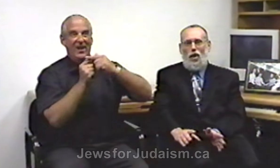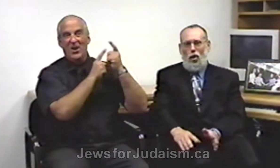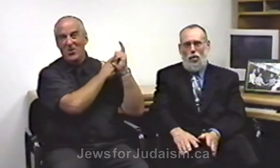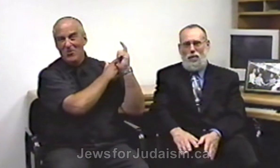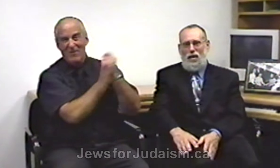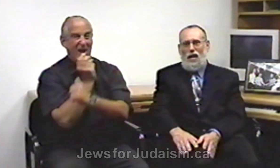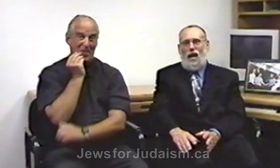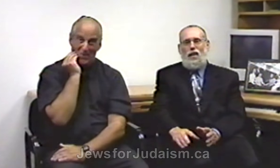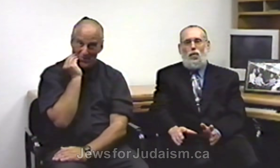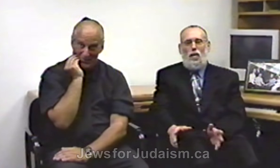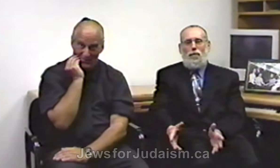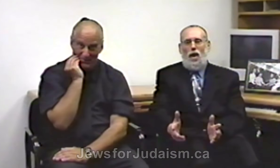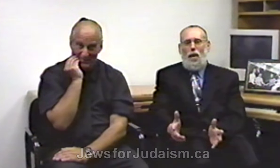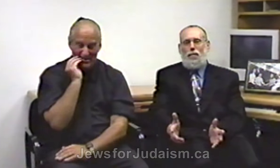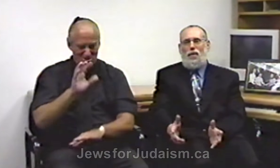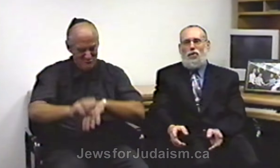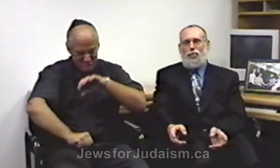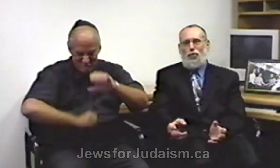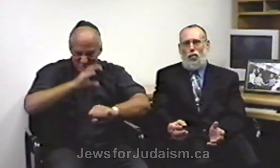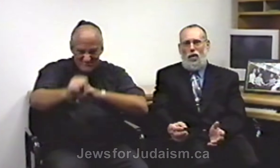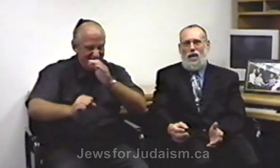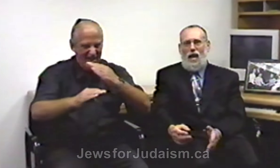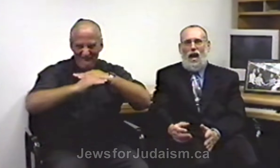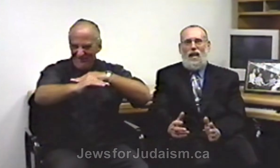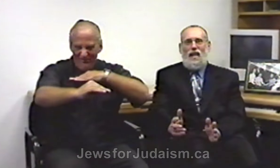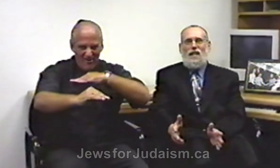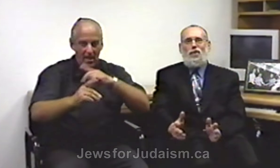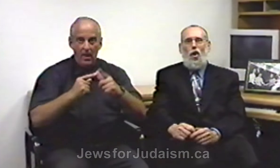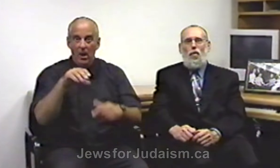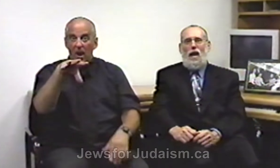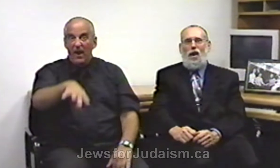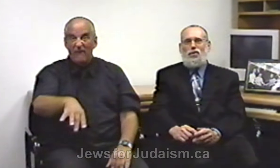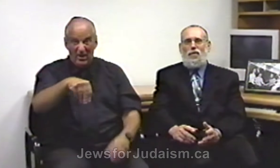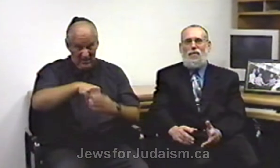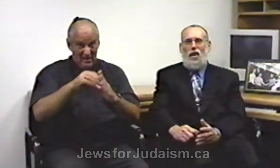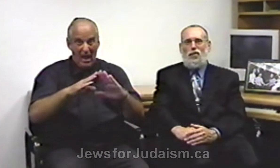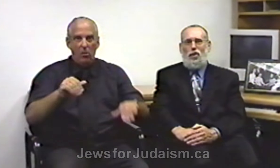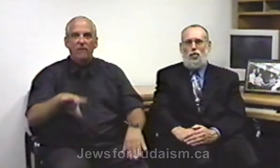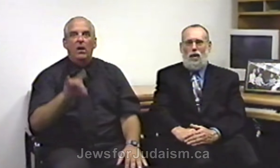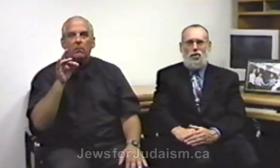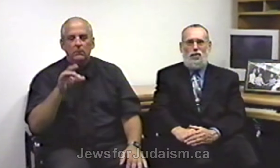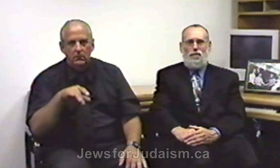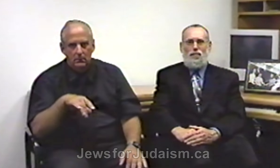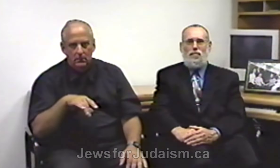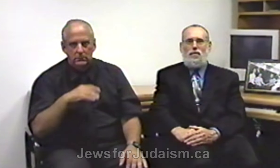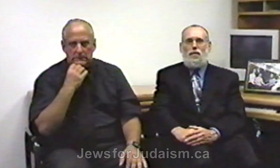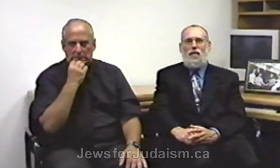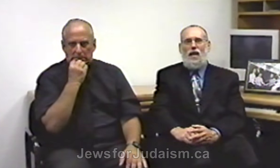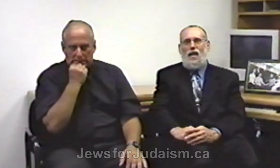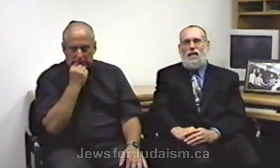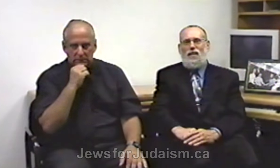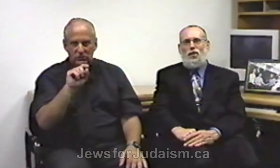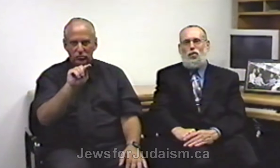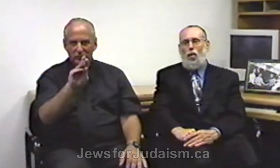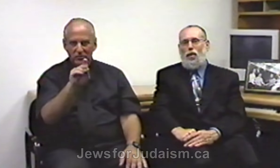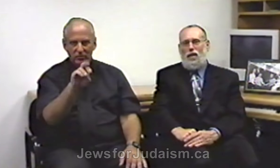home and he ripped up the floor and in his own house he found a treasure this story